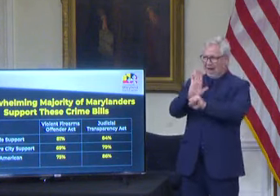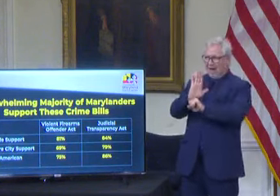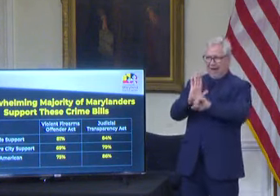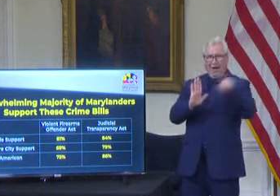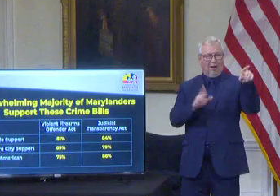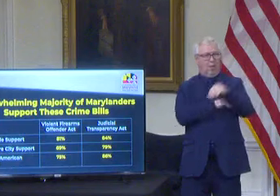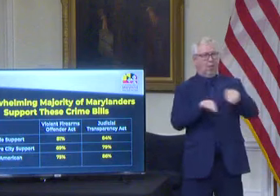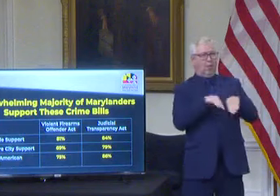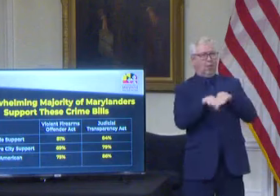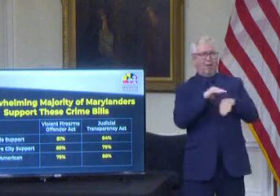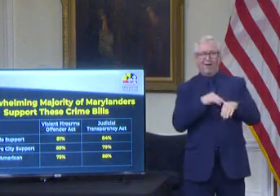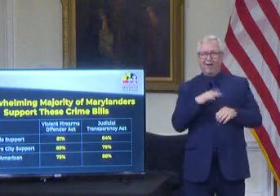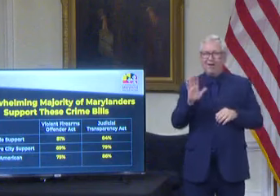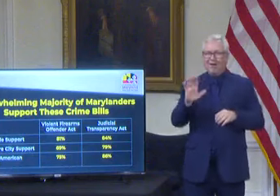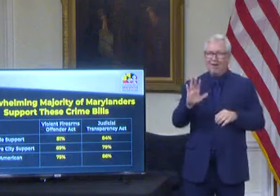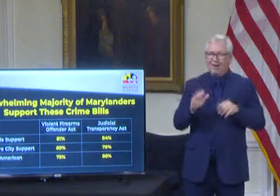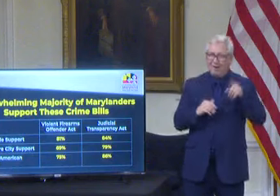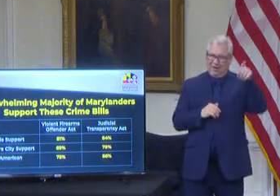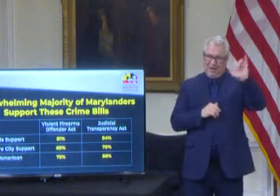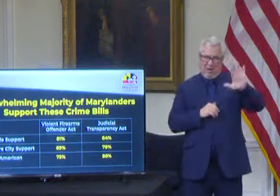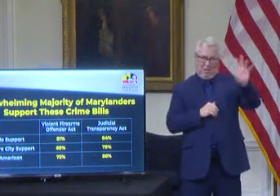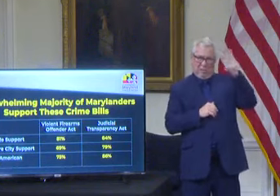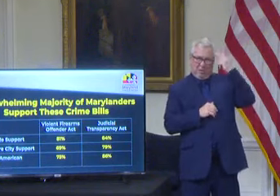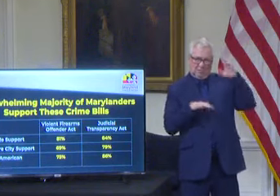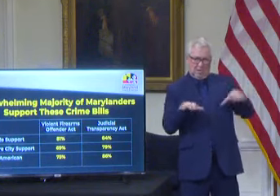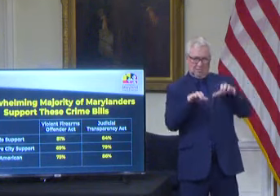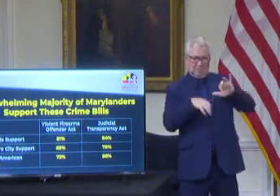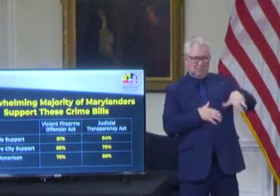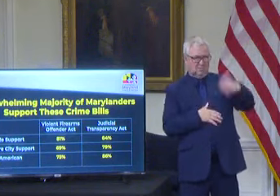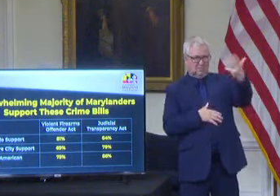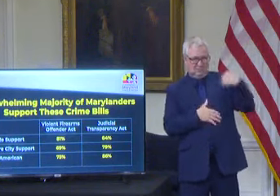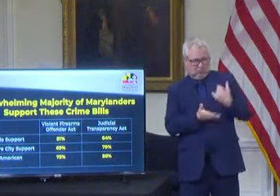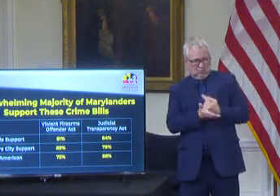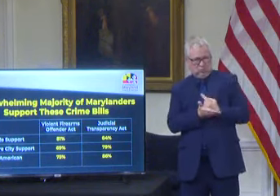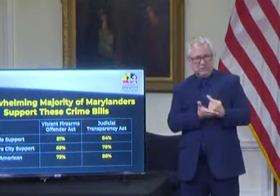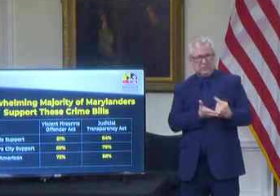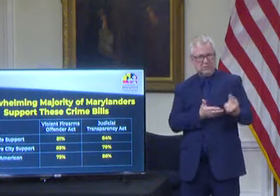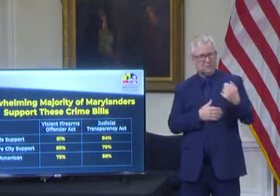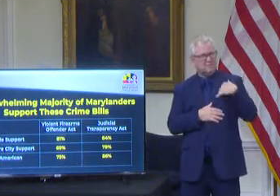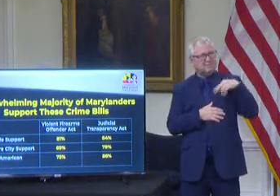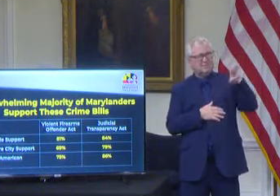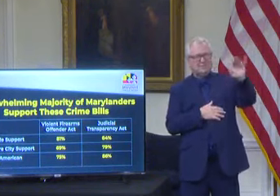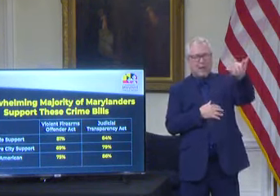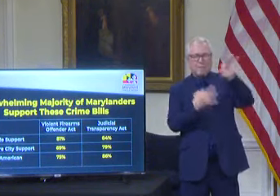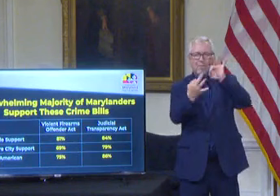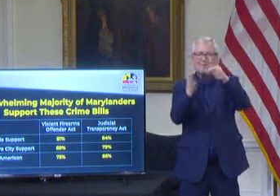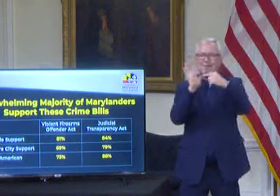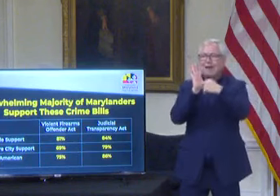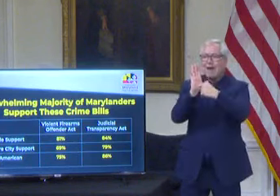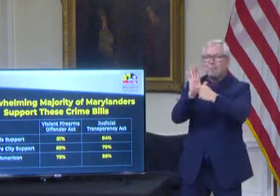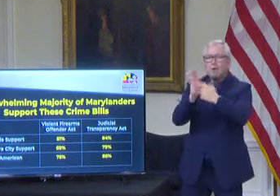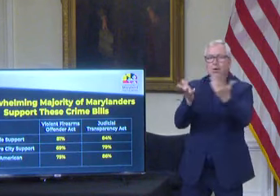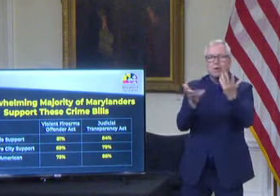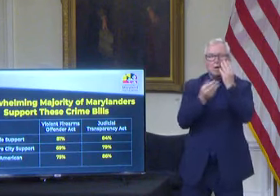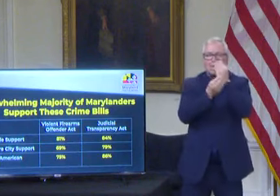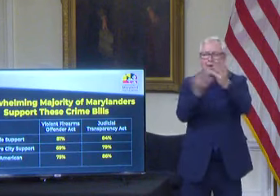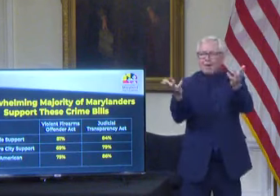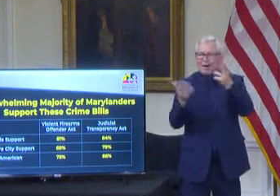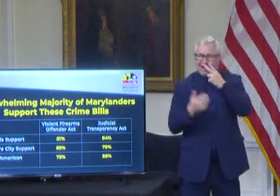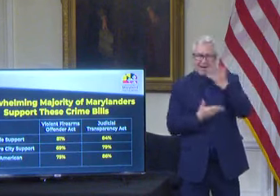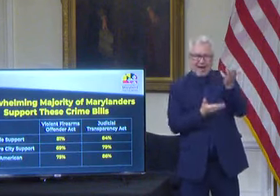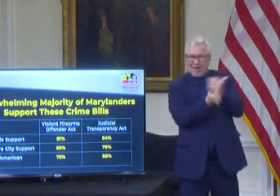these politicians in Annapolis this week are a perfect example of everything that's wrong